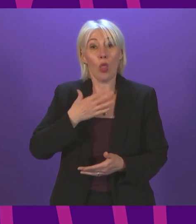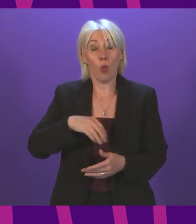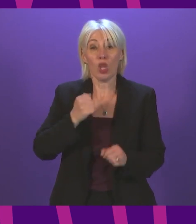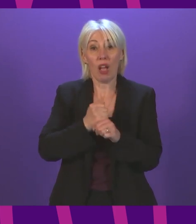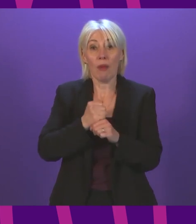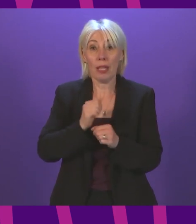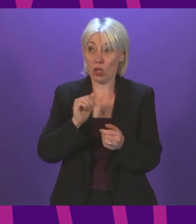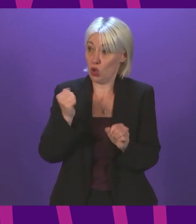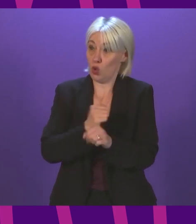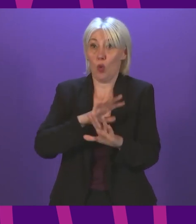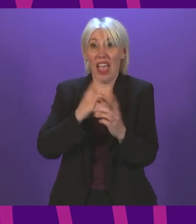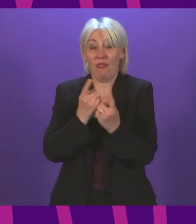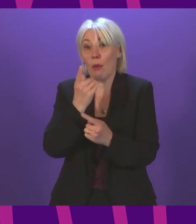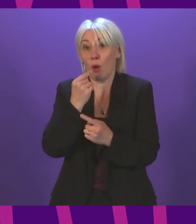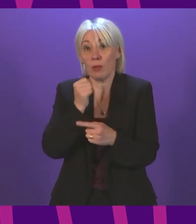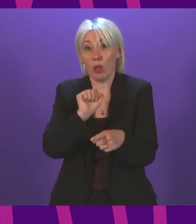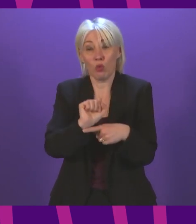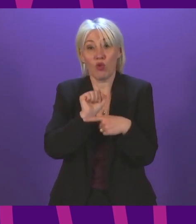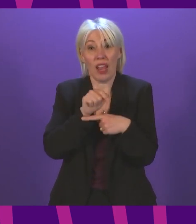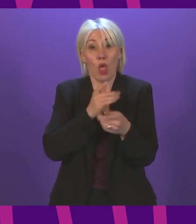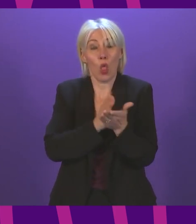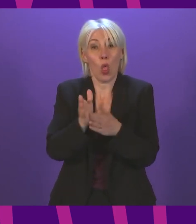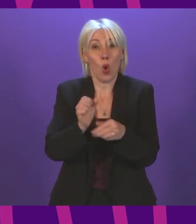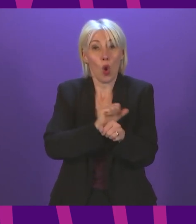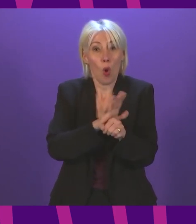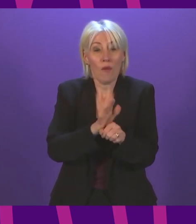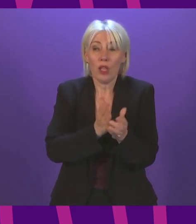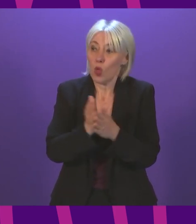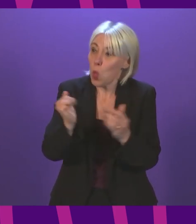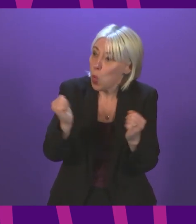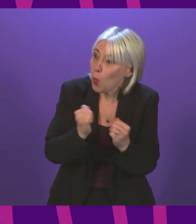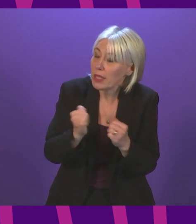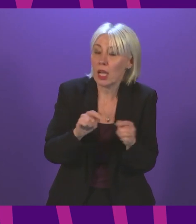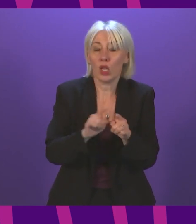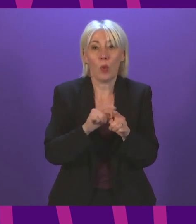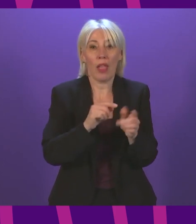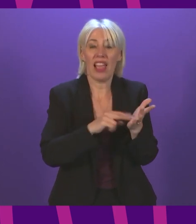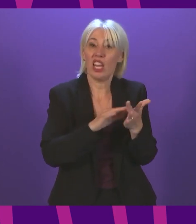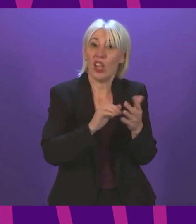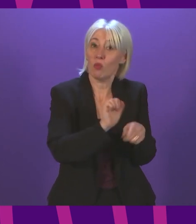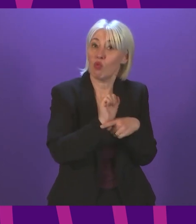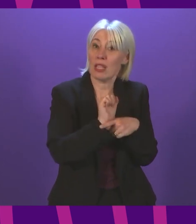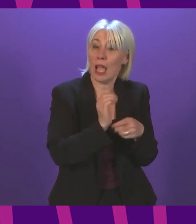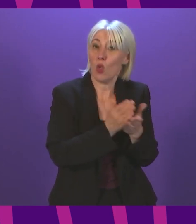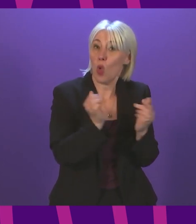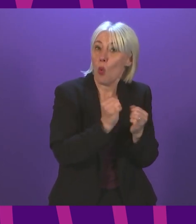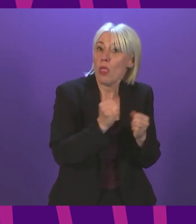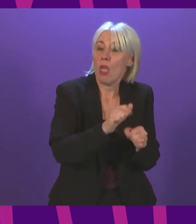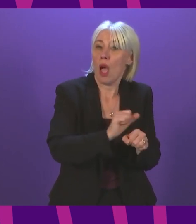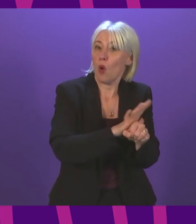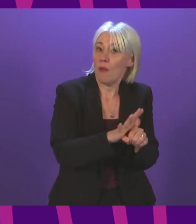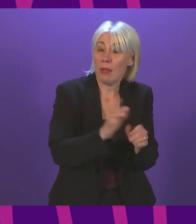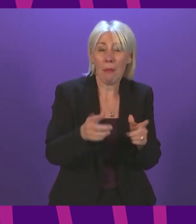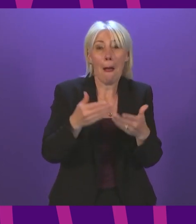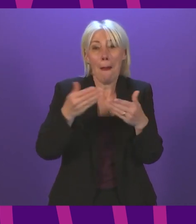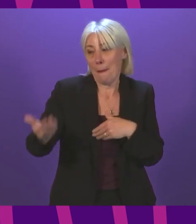proportionate to protect them from the risk of Covid over the winter, to help protect our NHS from the risk of Covid and to do all of that while we keep businesses